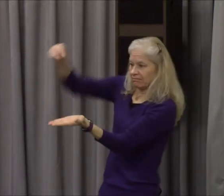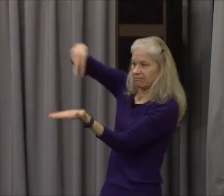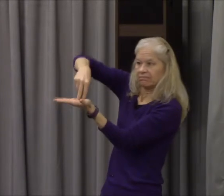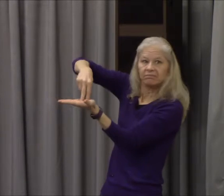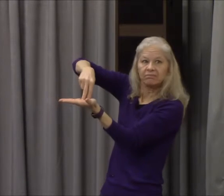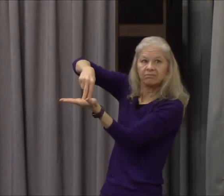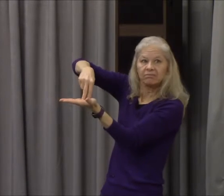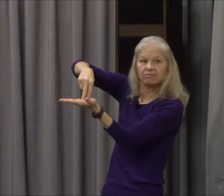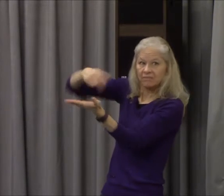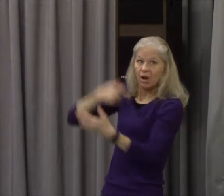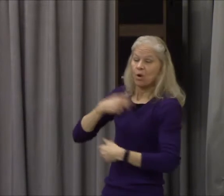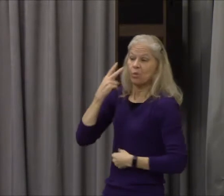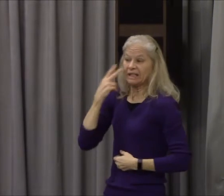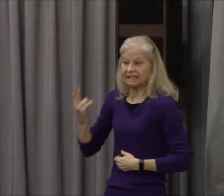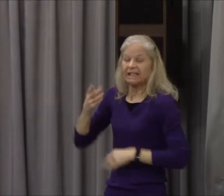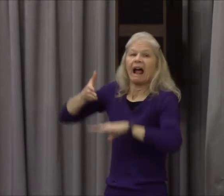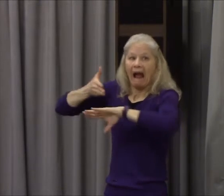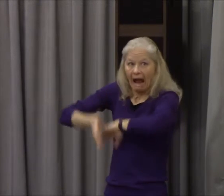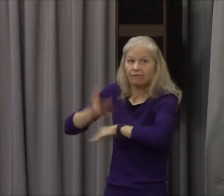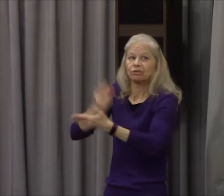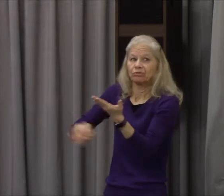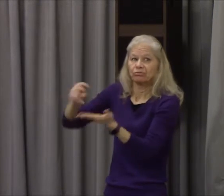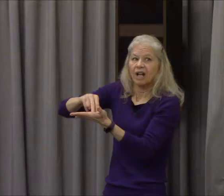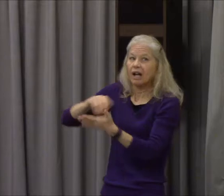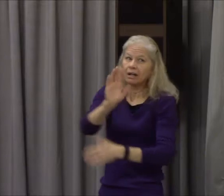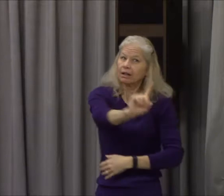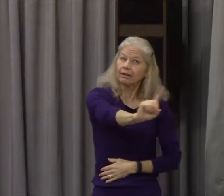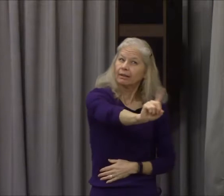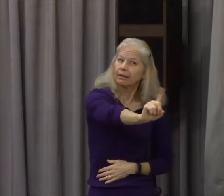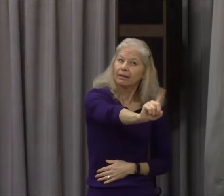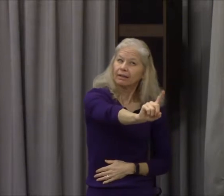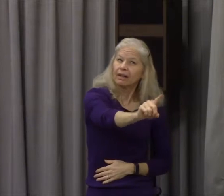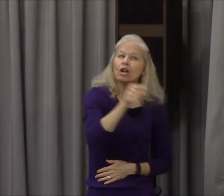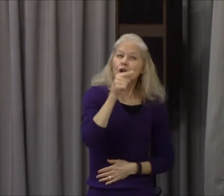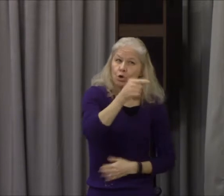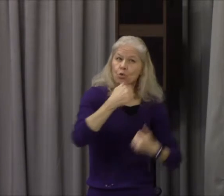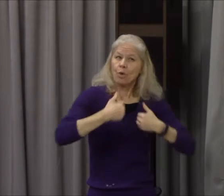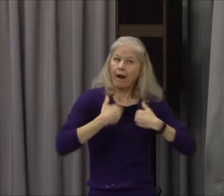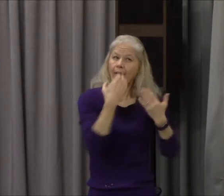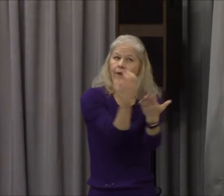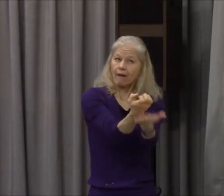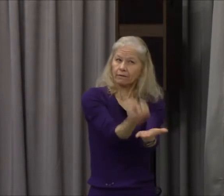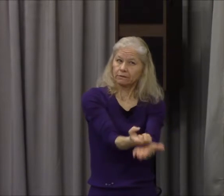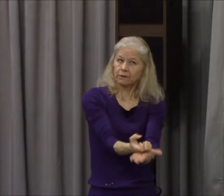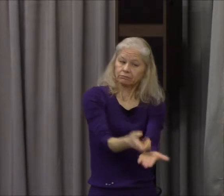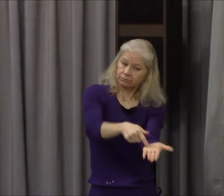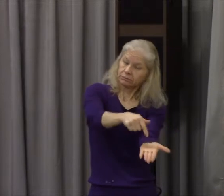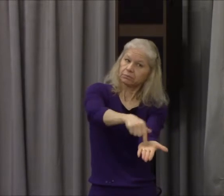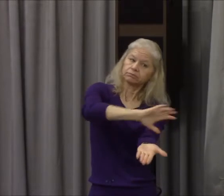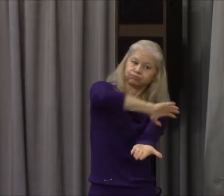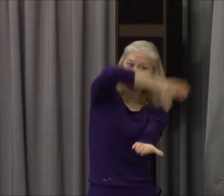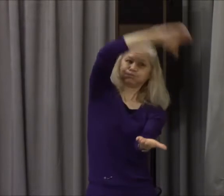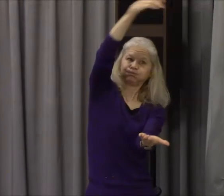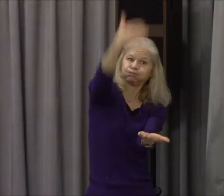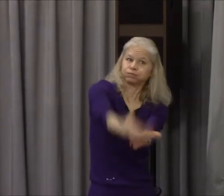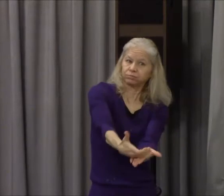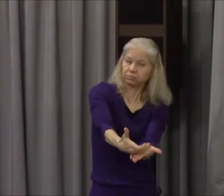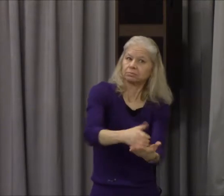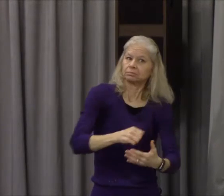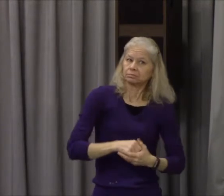don't even go there. You have enough evidence to know the Messiah was here. And now God requires